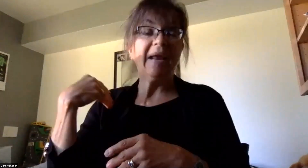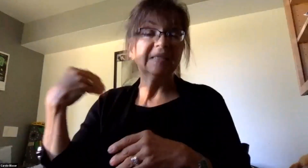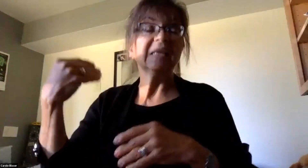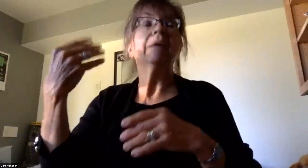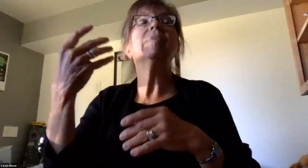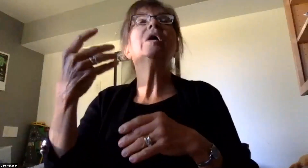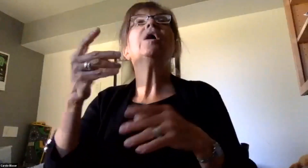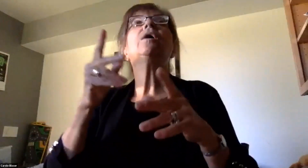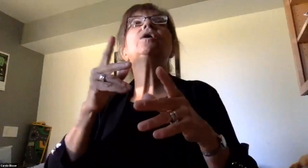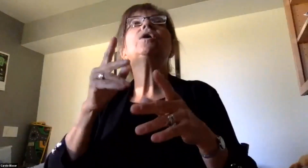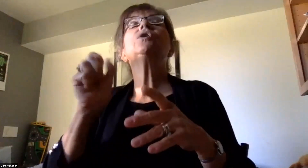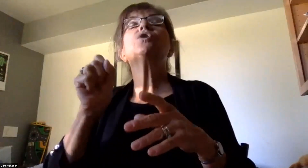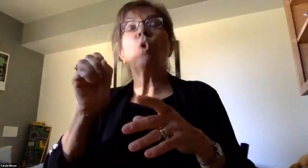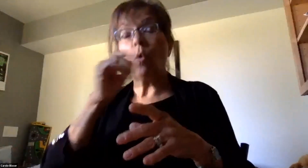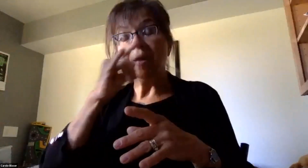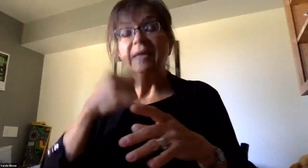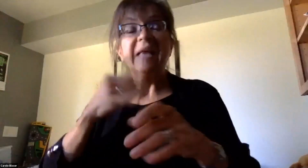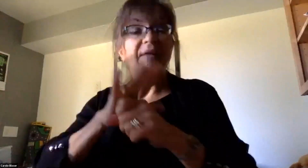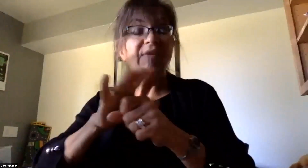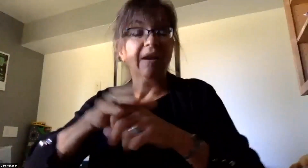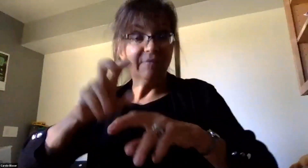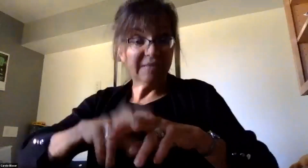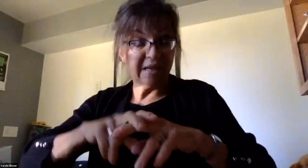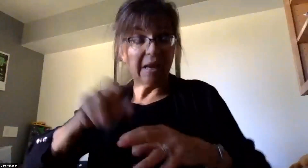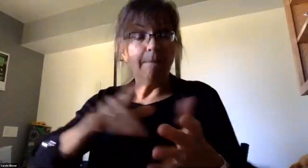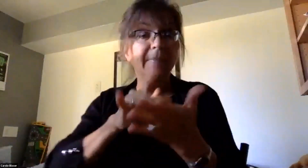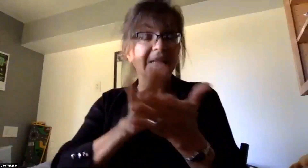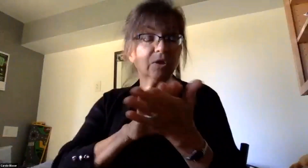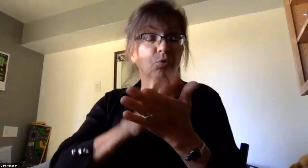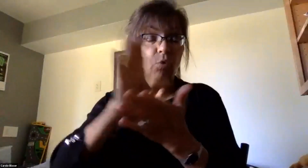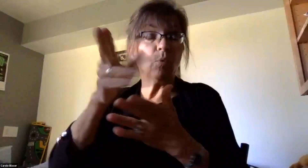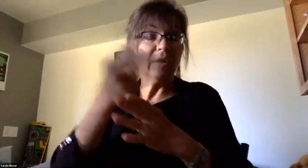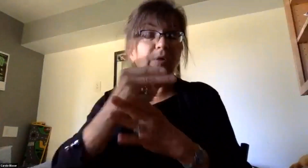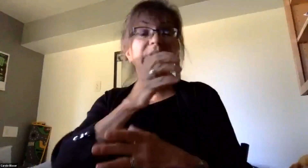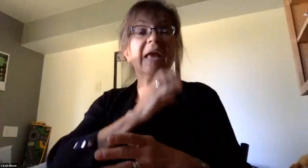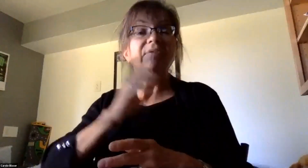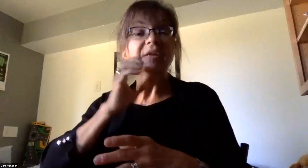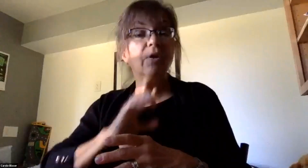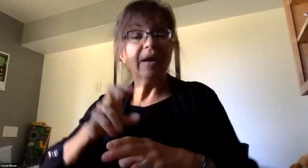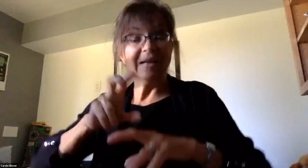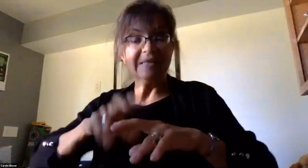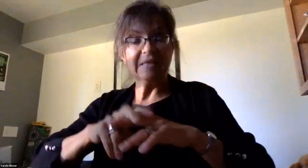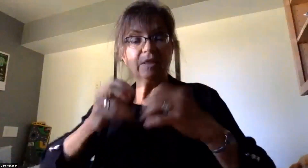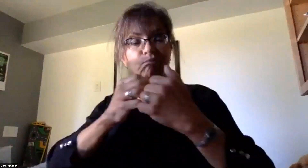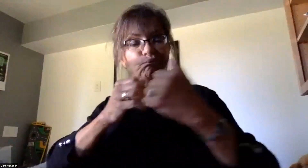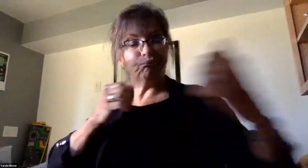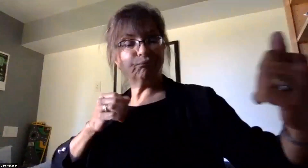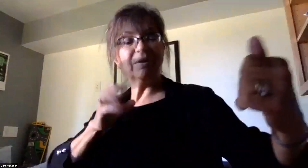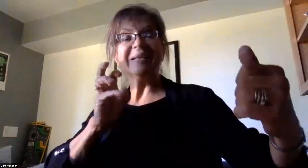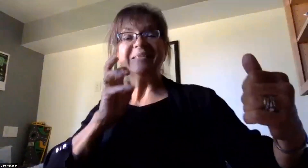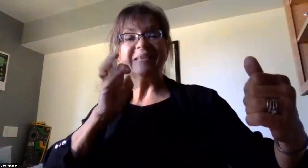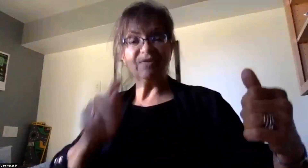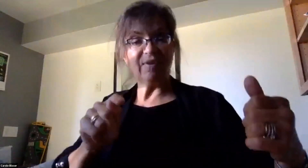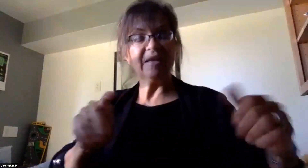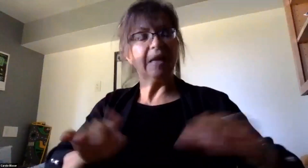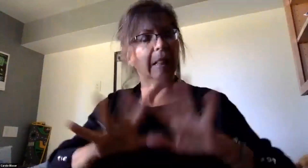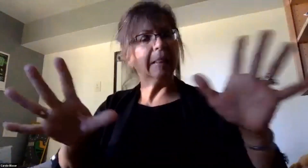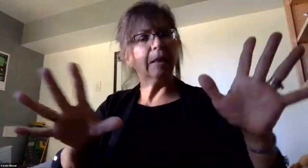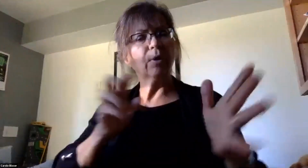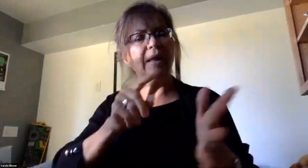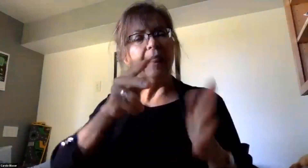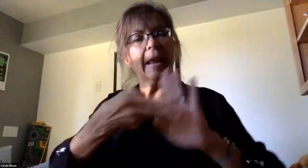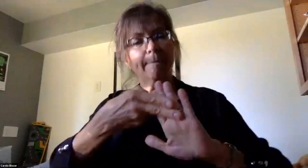seating during the lunch period. The middle school will use the cafeteria and seats will be spaced six feet apart and clearly marked for students.